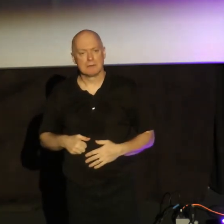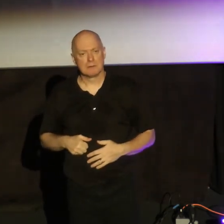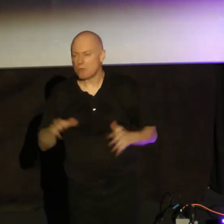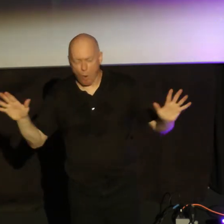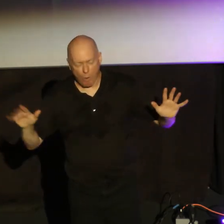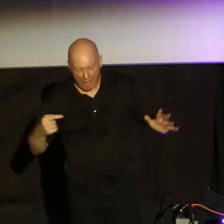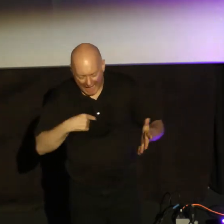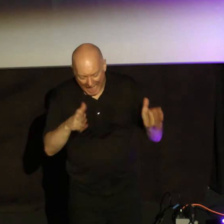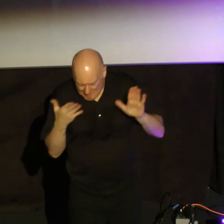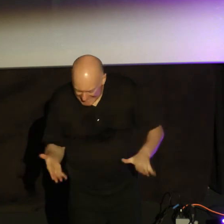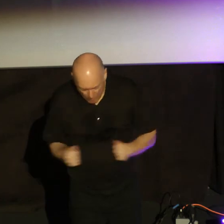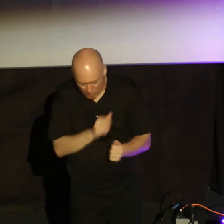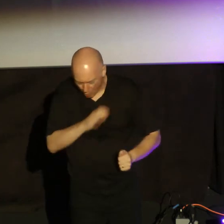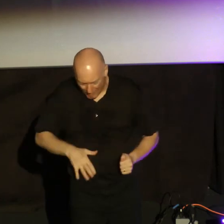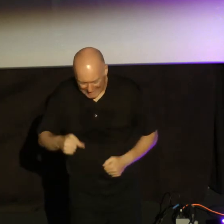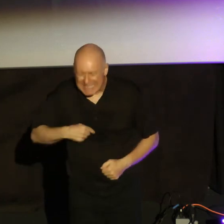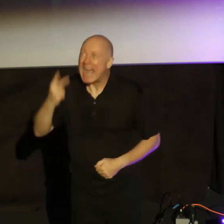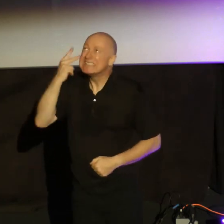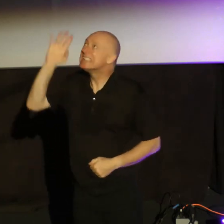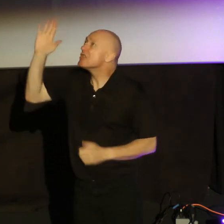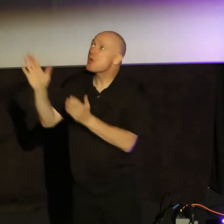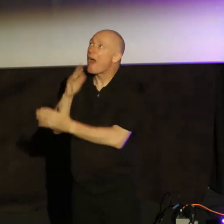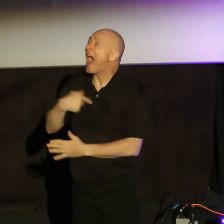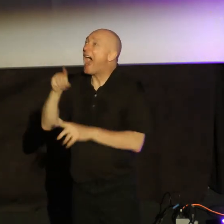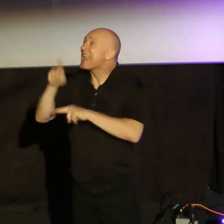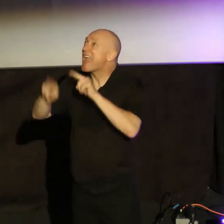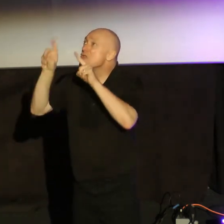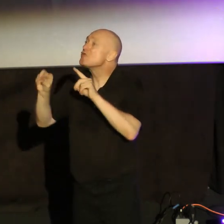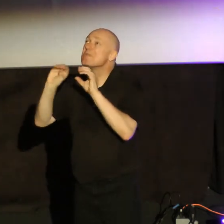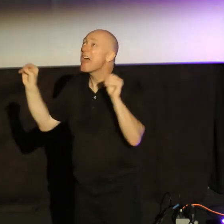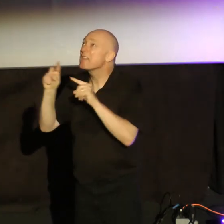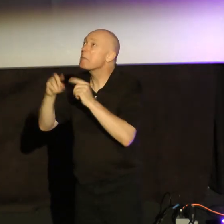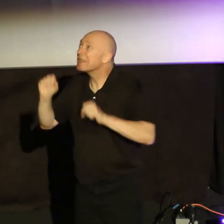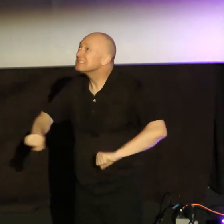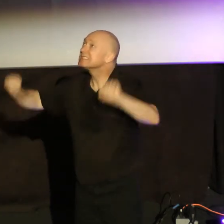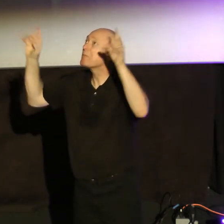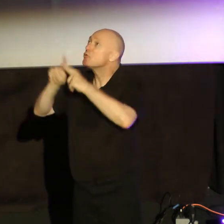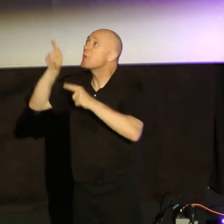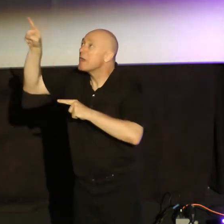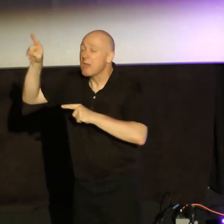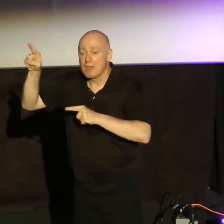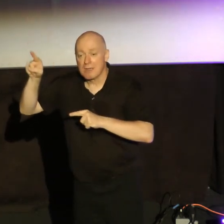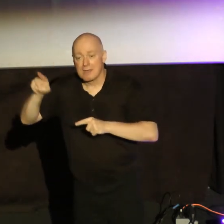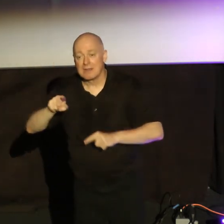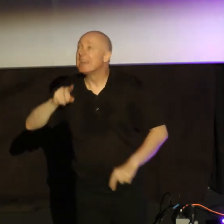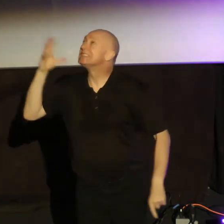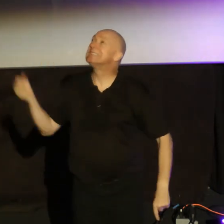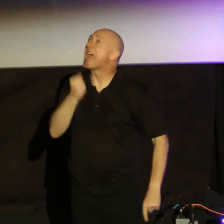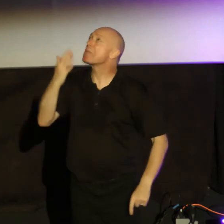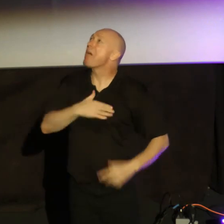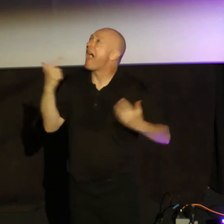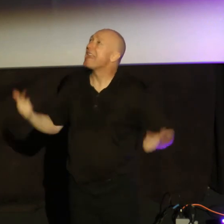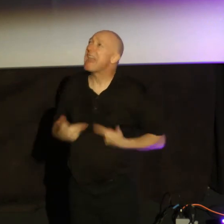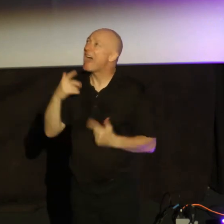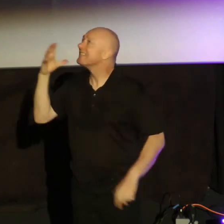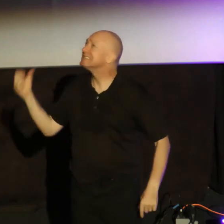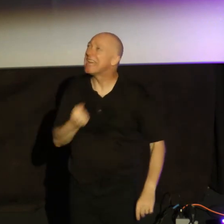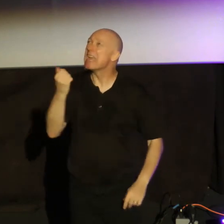Christ. I see His glory. I can do nothing but submit to Him. Take my life. Take my sin. Forgive